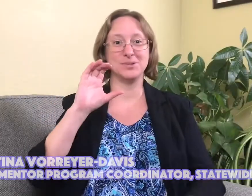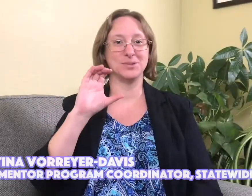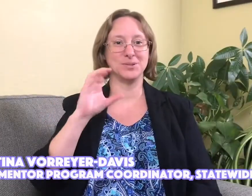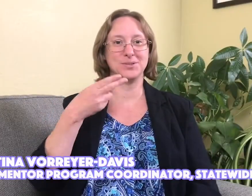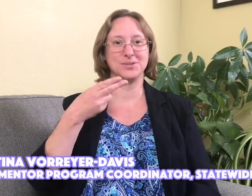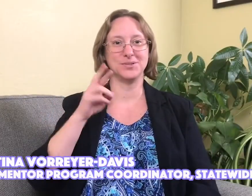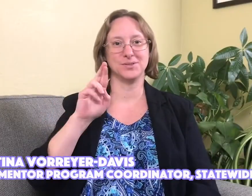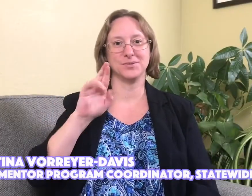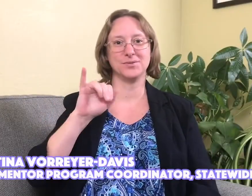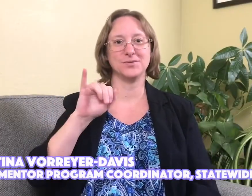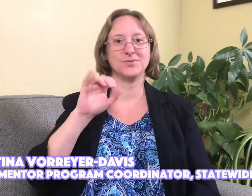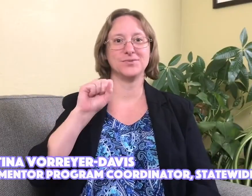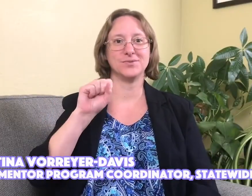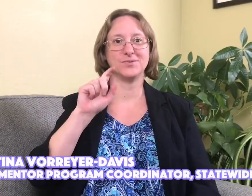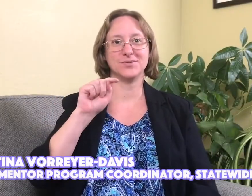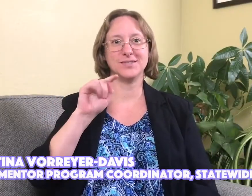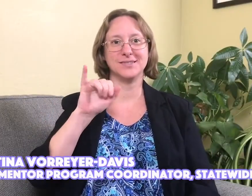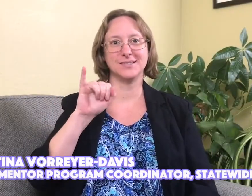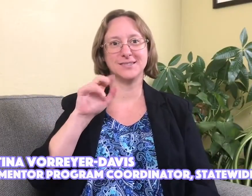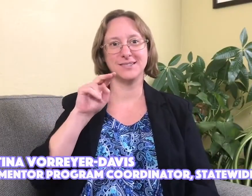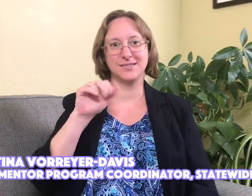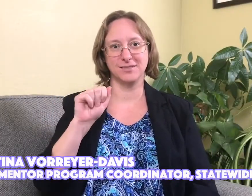Hi, my name is Christina. People call me Chrissy.